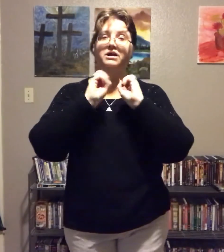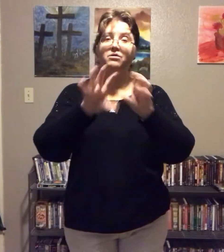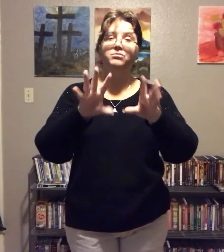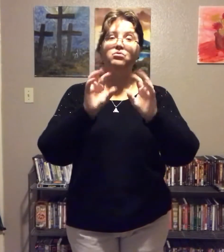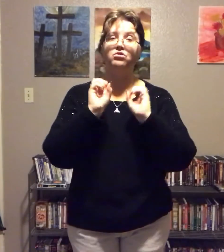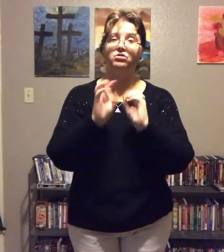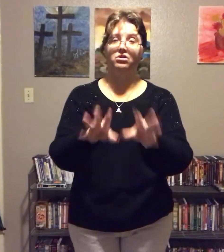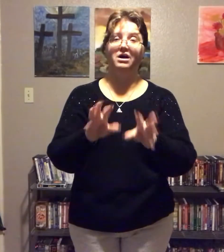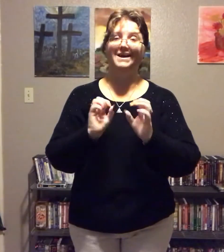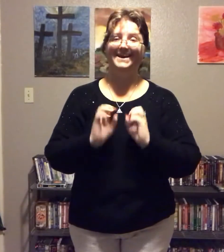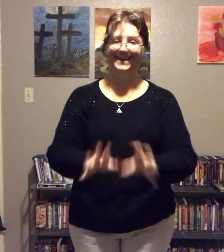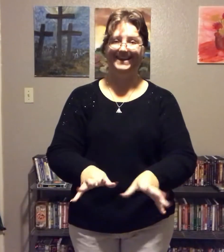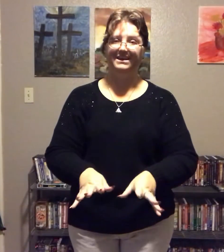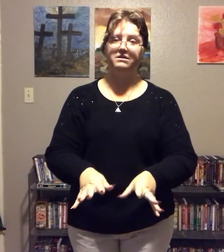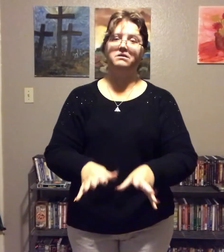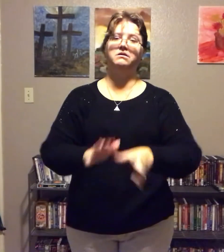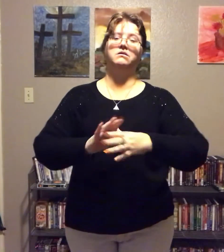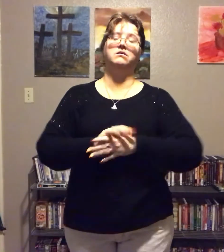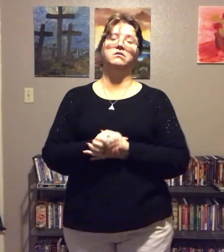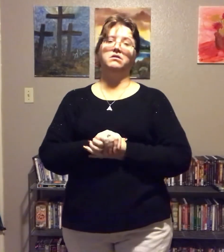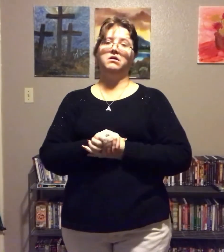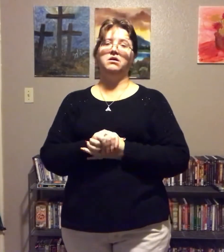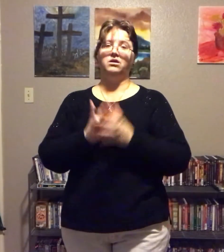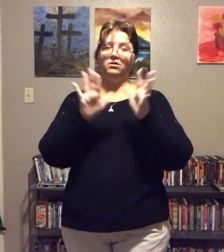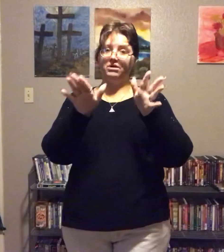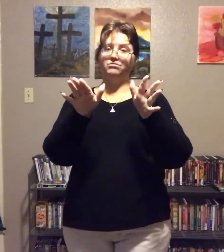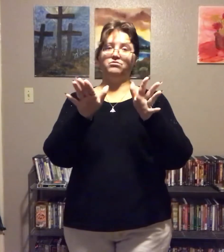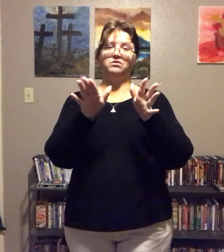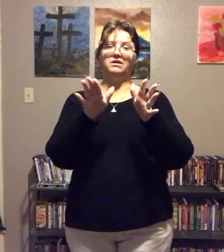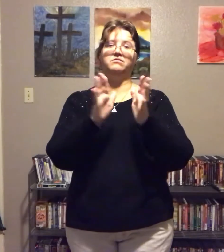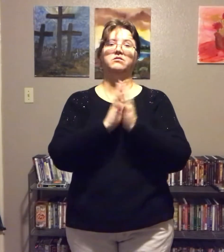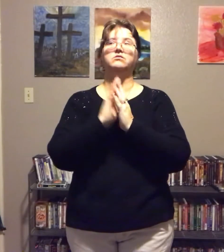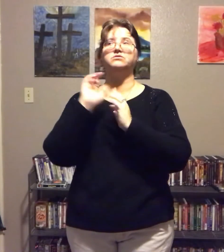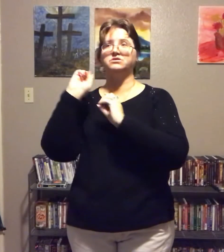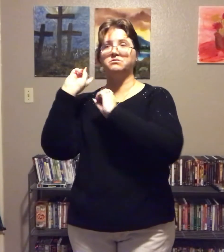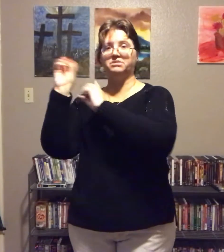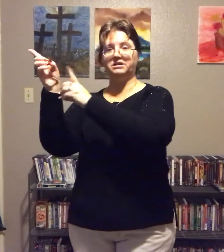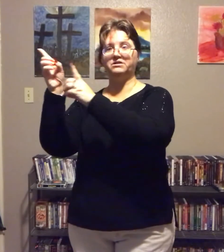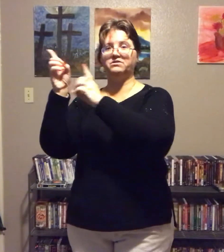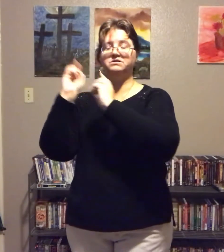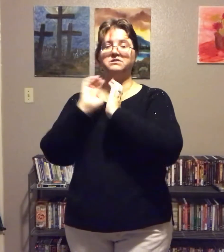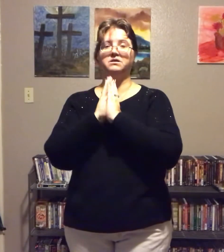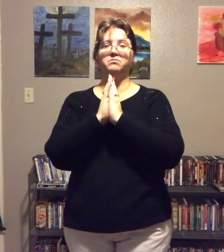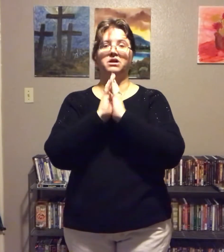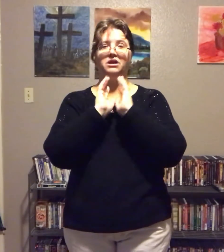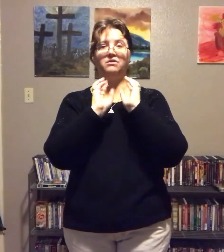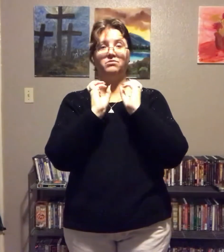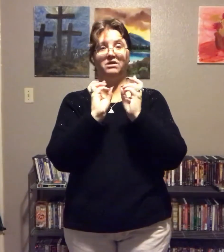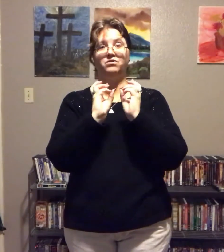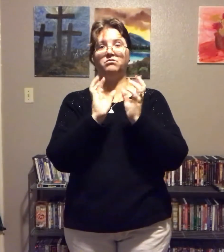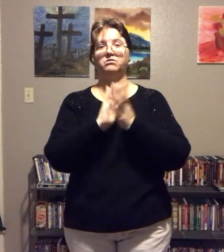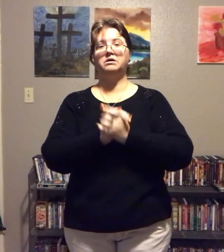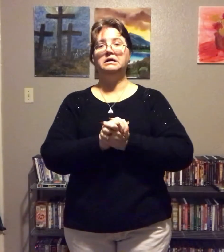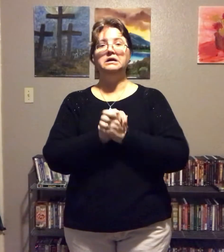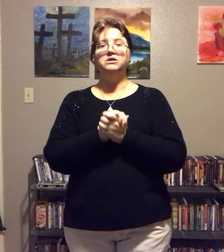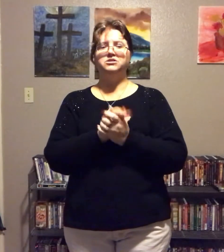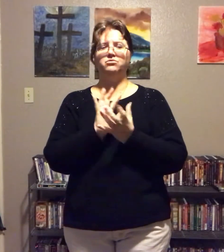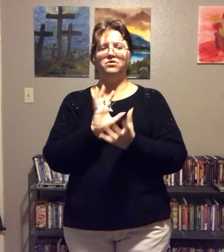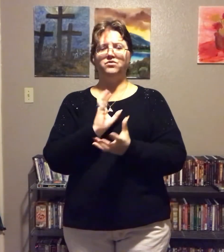help you to not eat it. No exercise. Just completely trusting Him. And eating whatever you want. So if